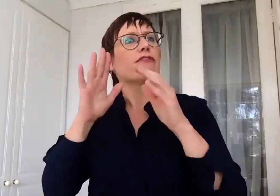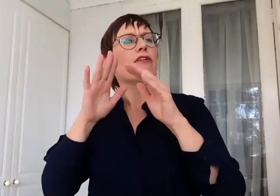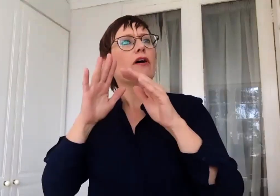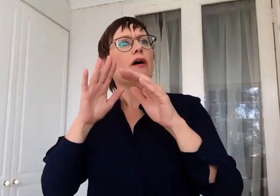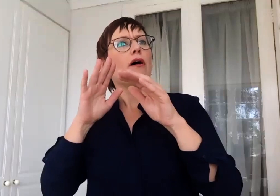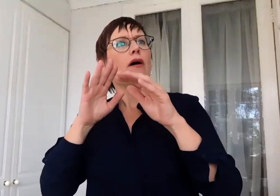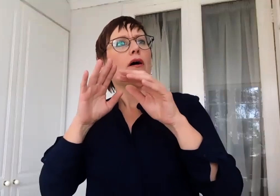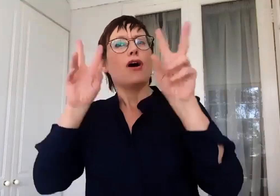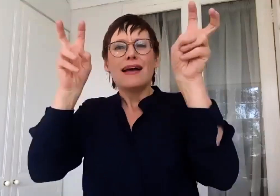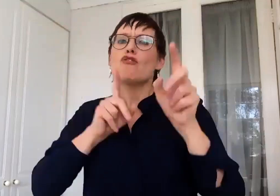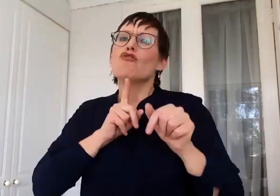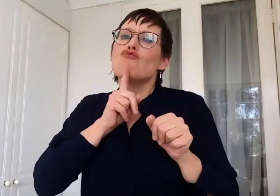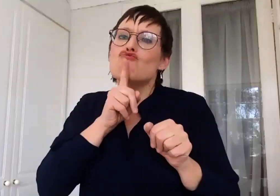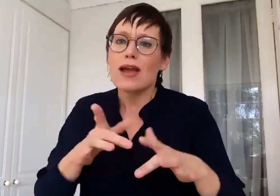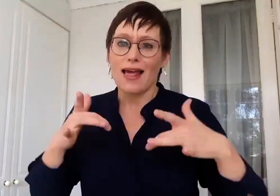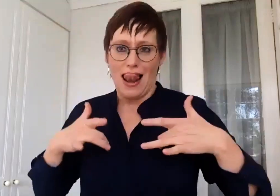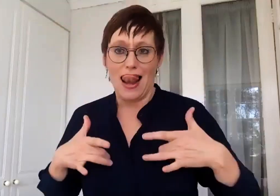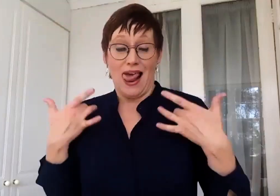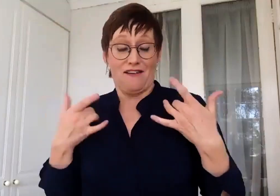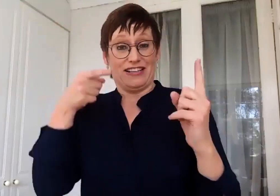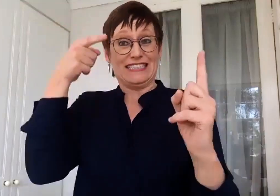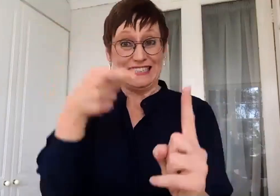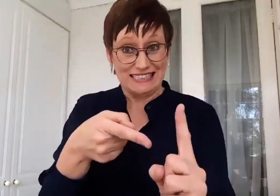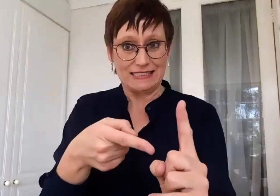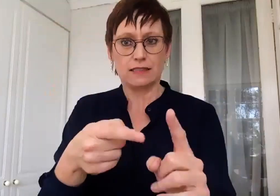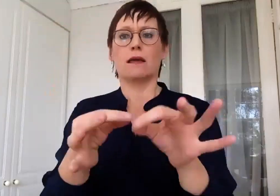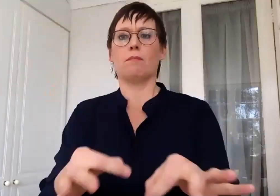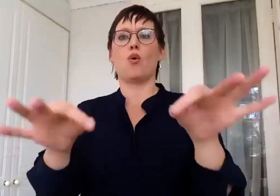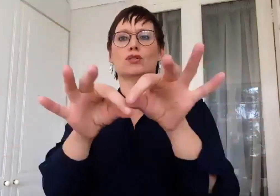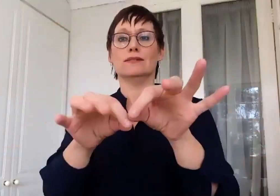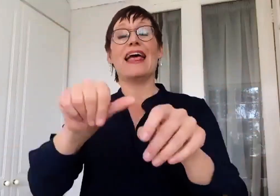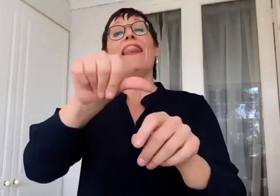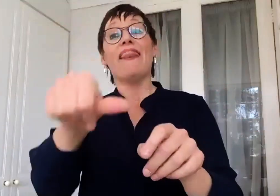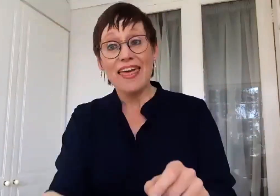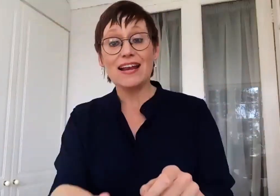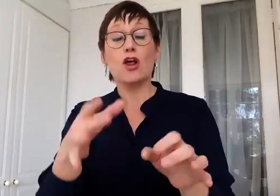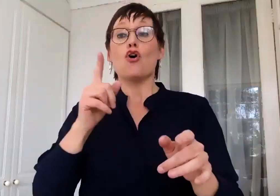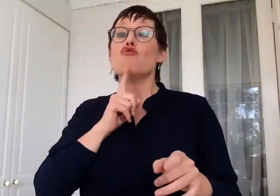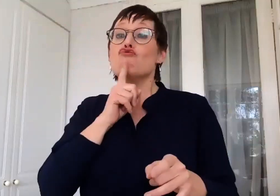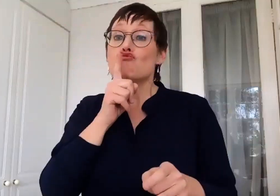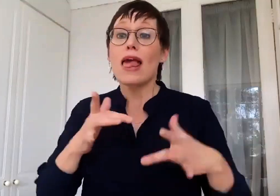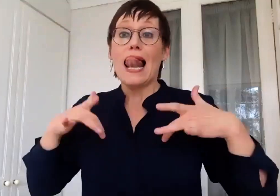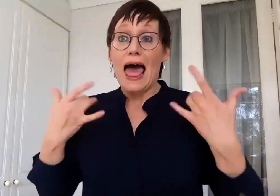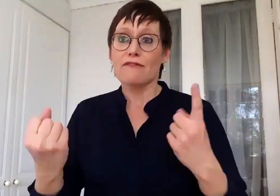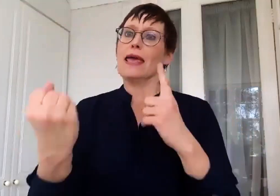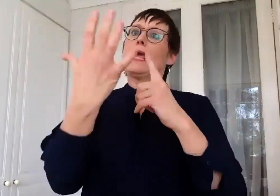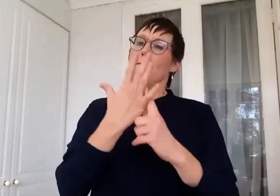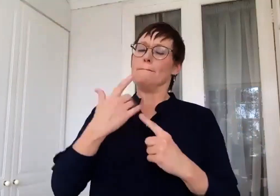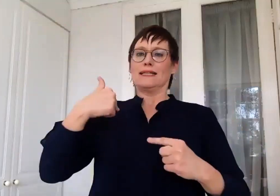it's real life to me that is then really what happens as we then look ethnographically internally at the